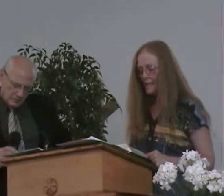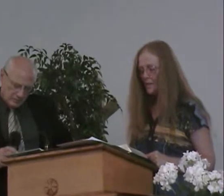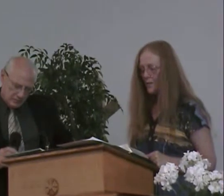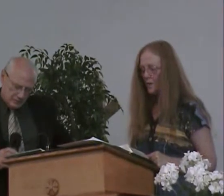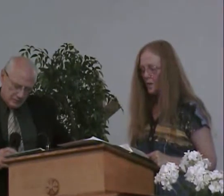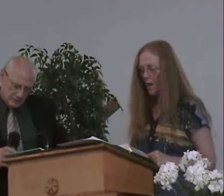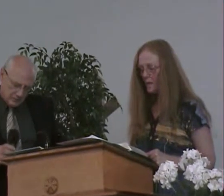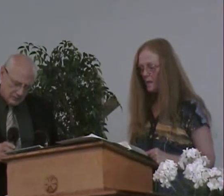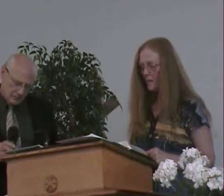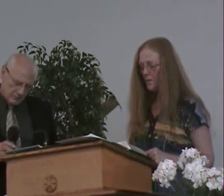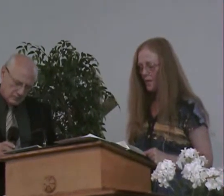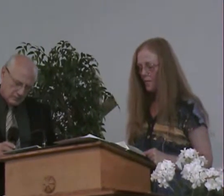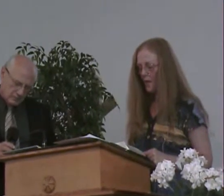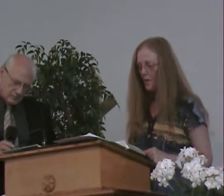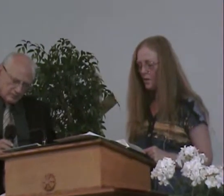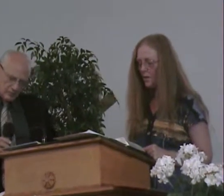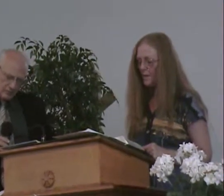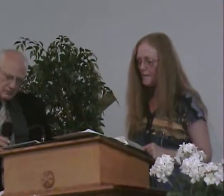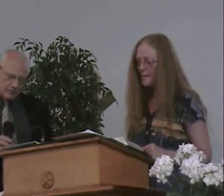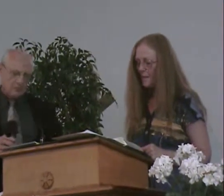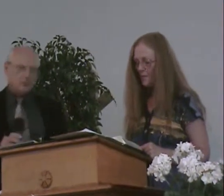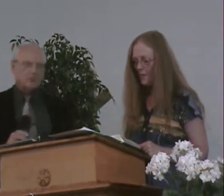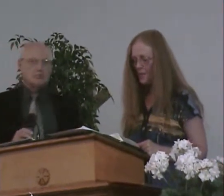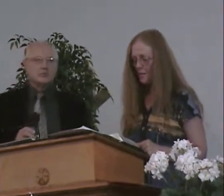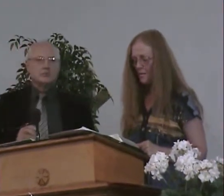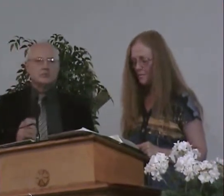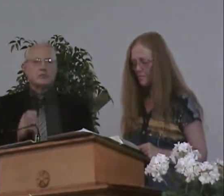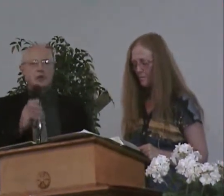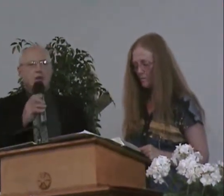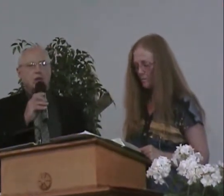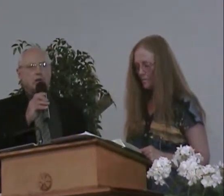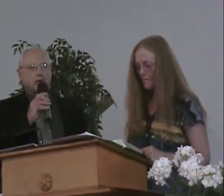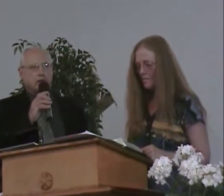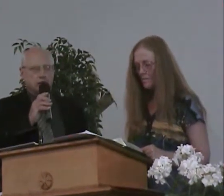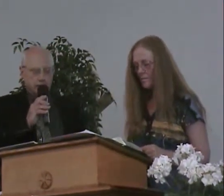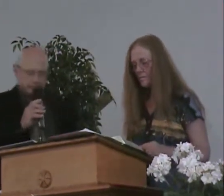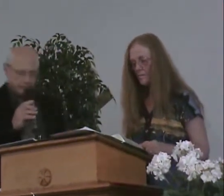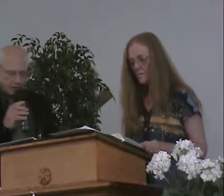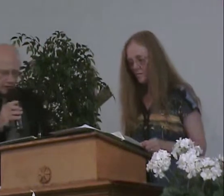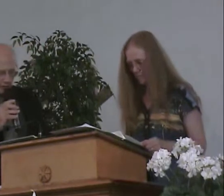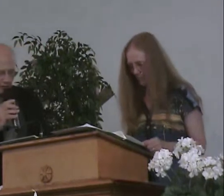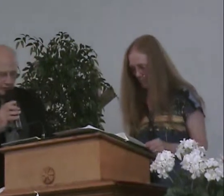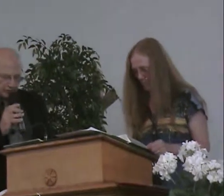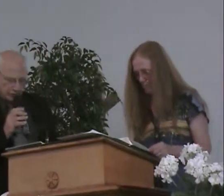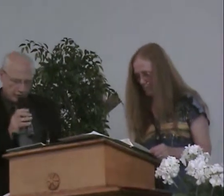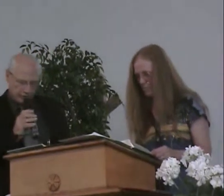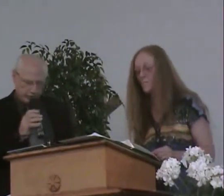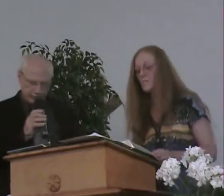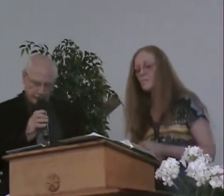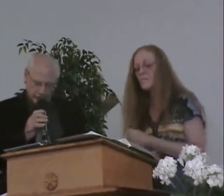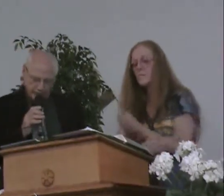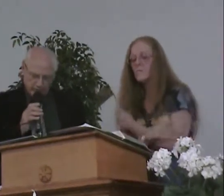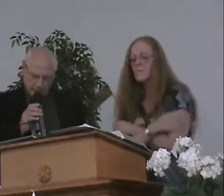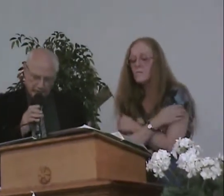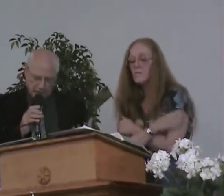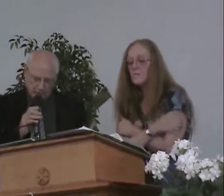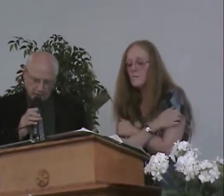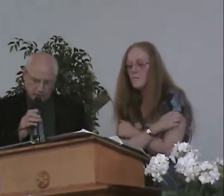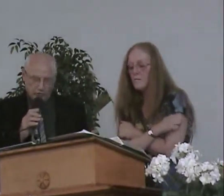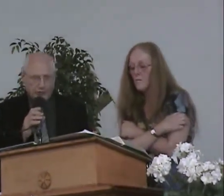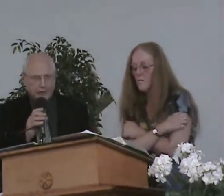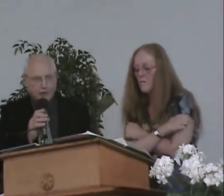and consider that the long-suffering of our Lord is salvation. Yes, you mentioned scoffers before,